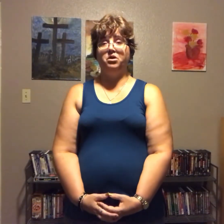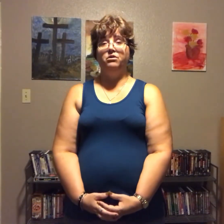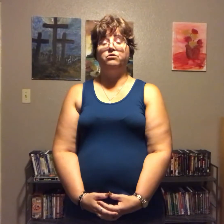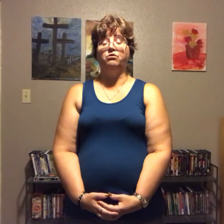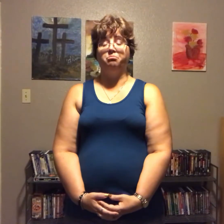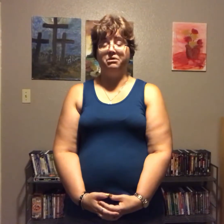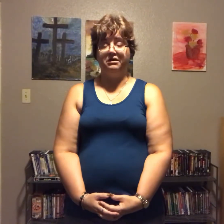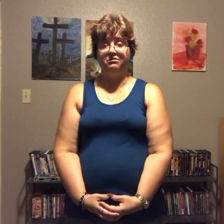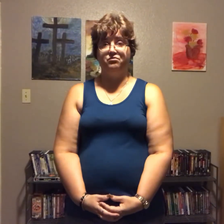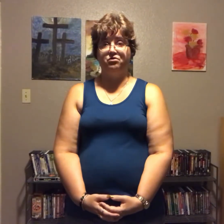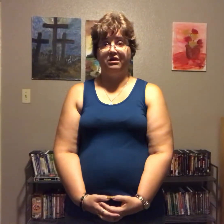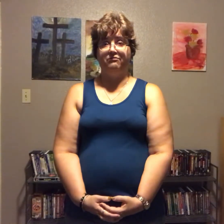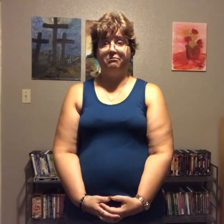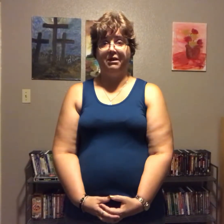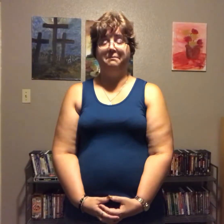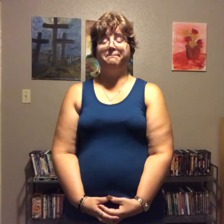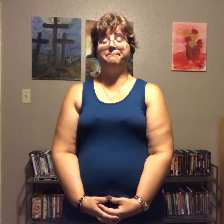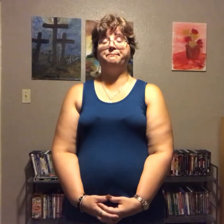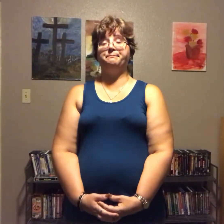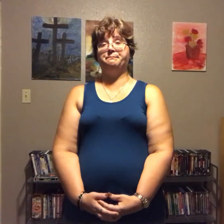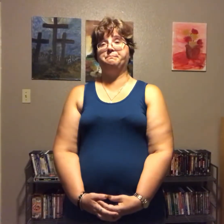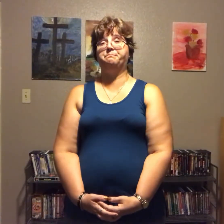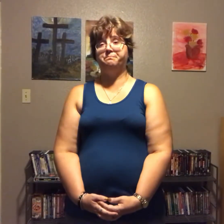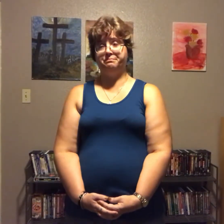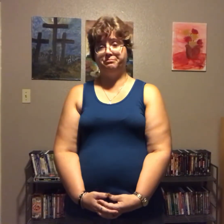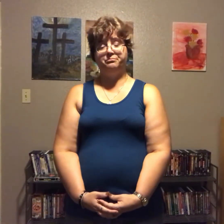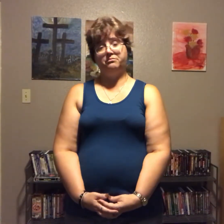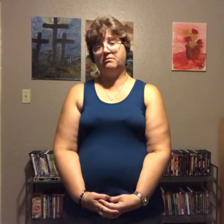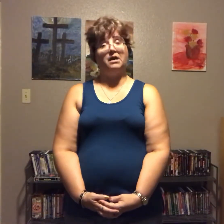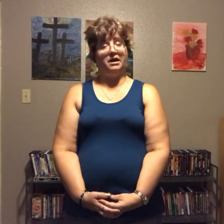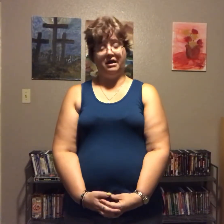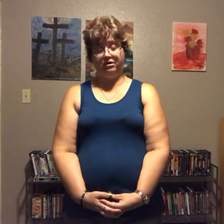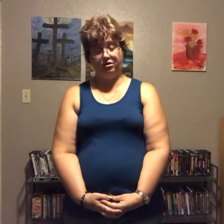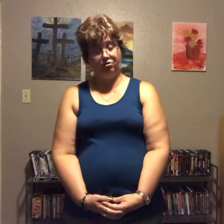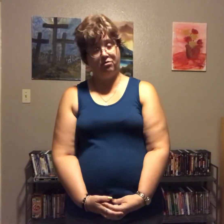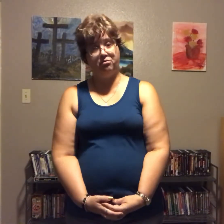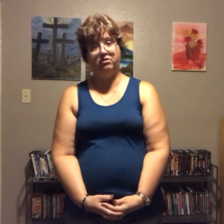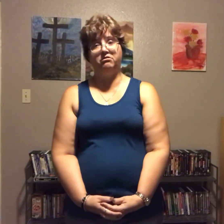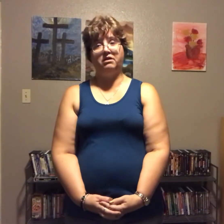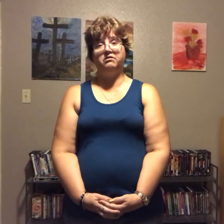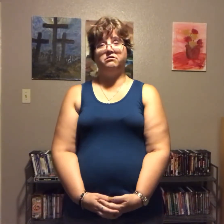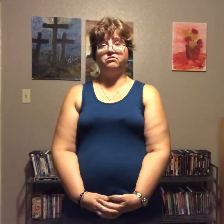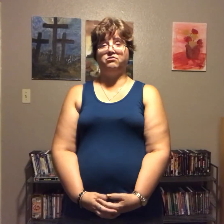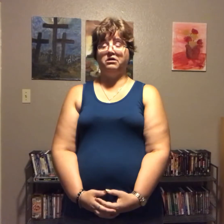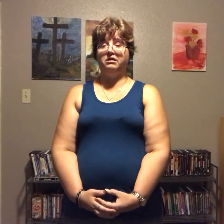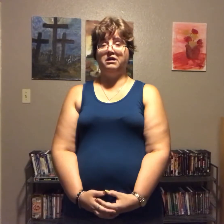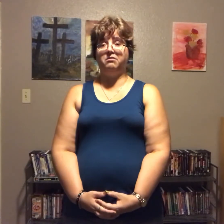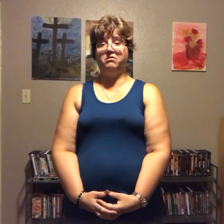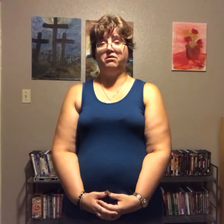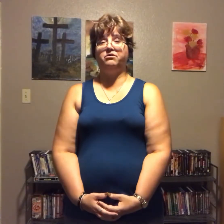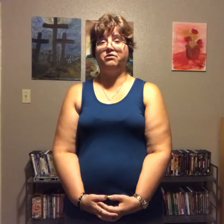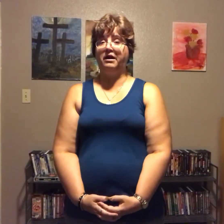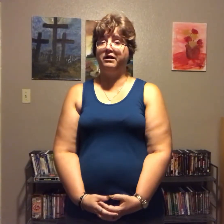so please forgive me and I do appreciate you trying to keep me on track